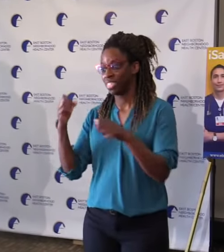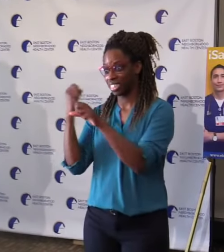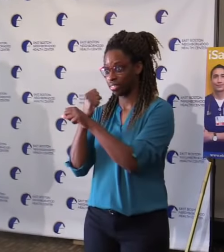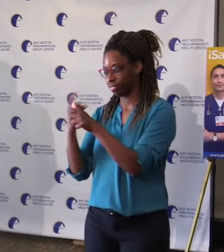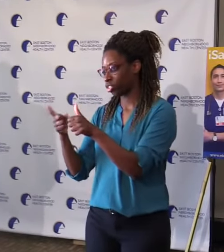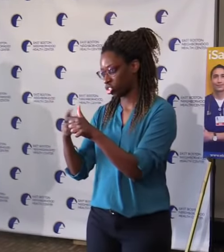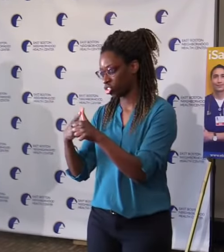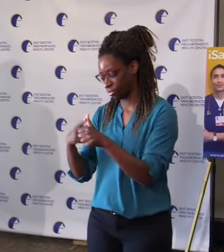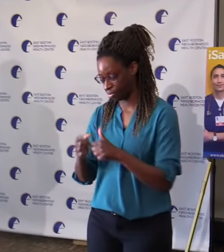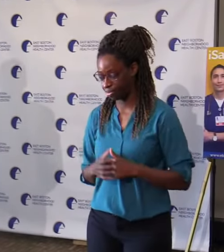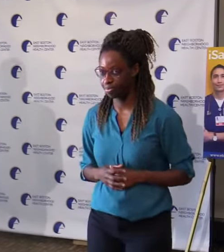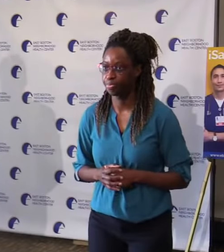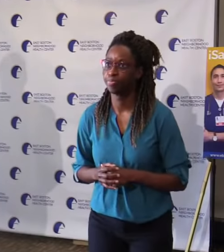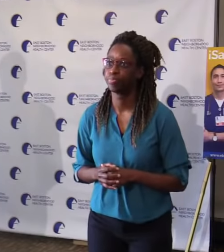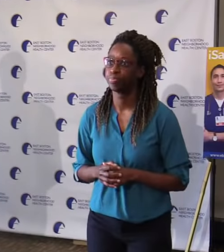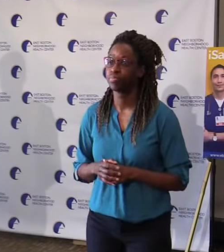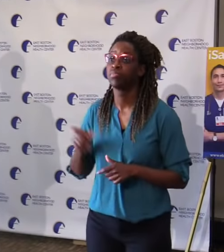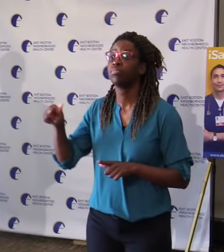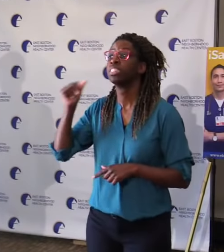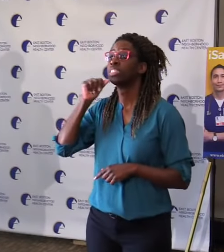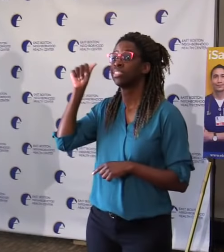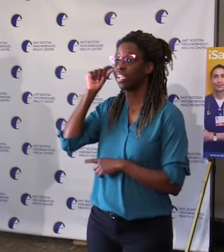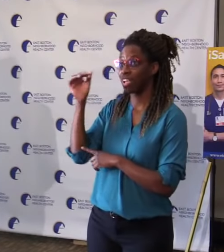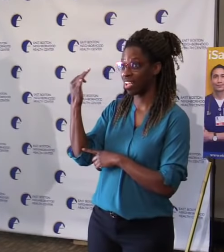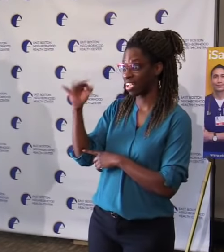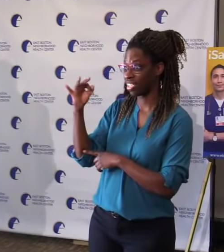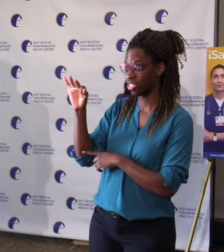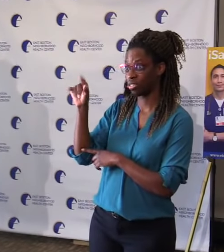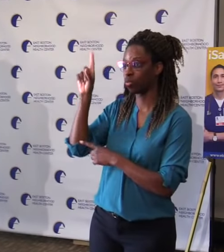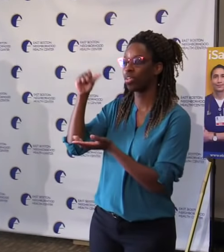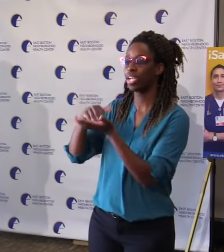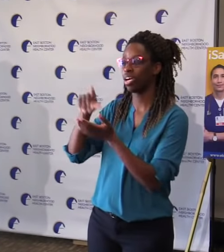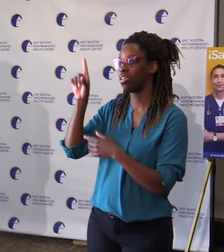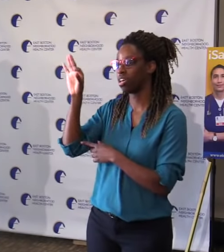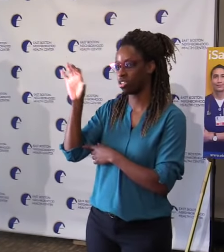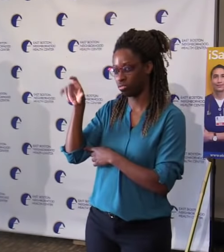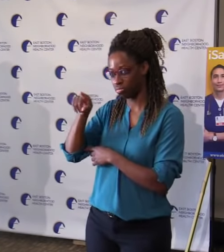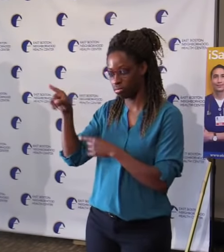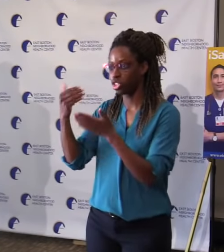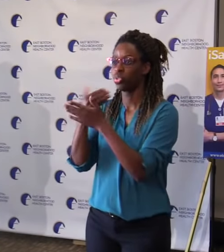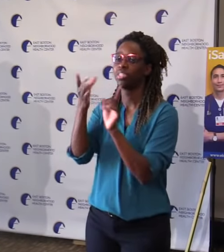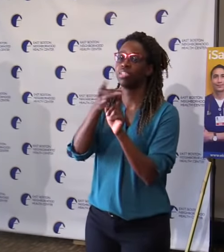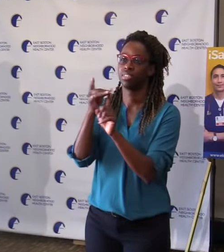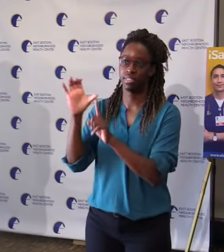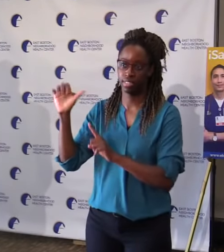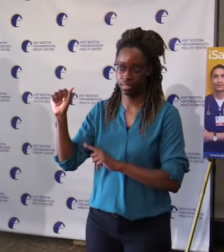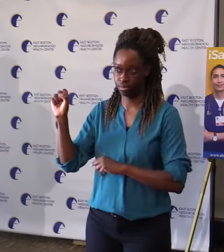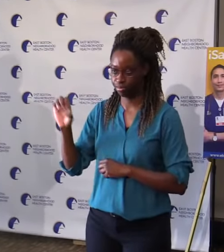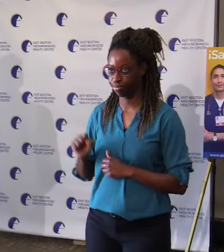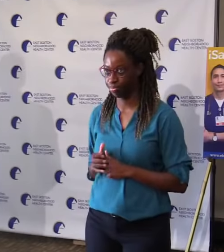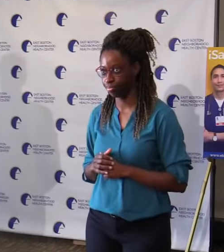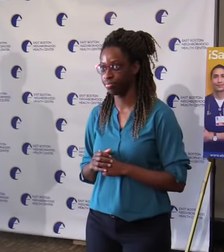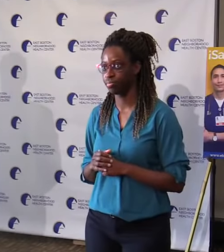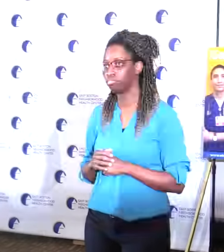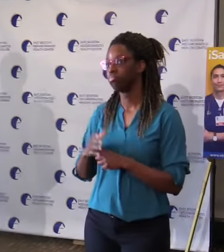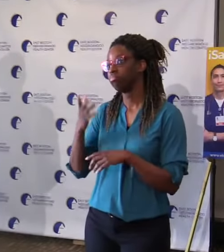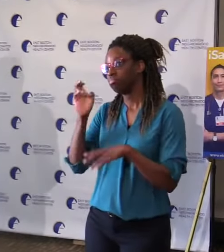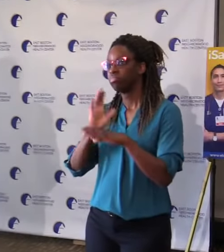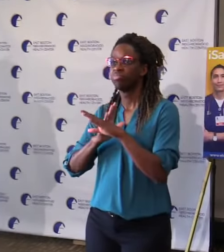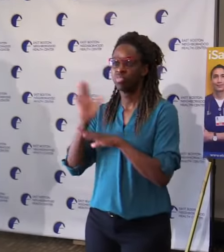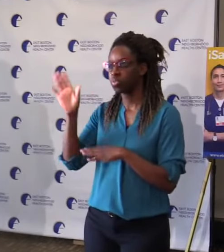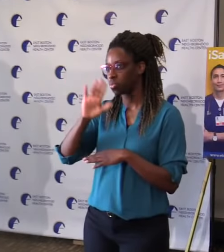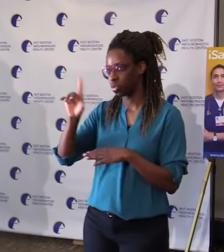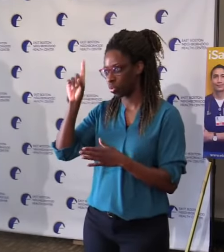cases of COVID. That was on 100,271 new tests. Over 14.5 million